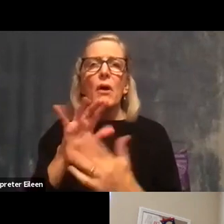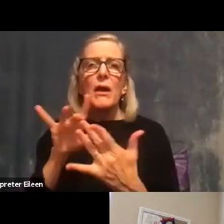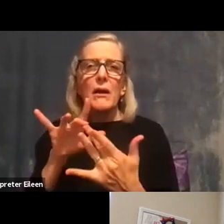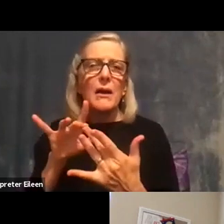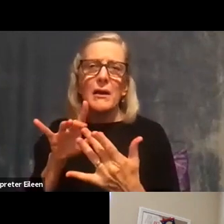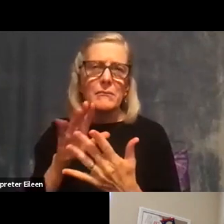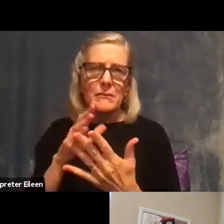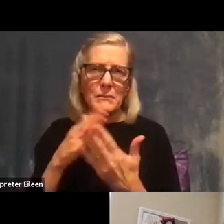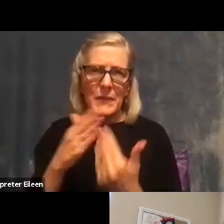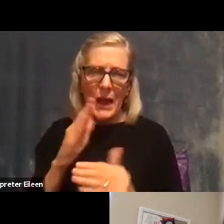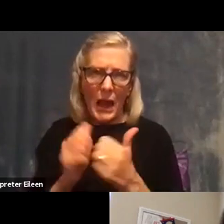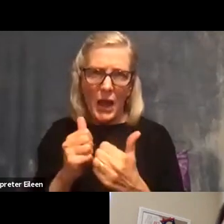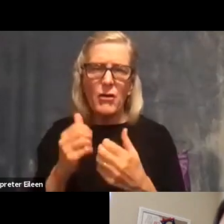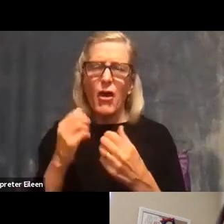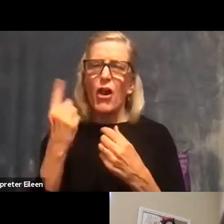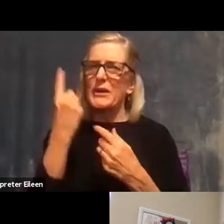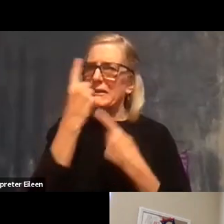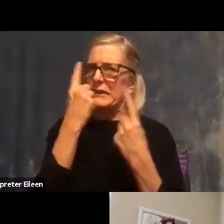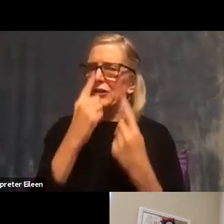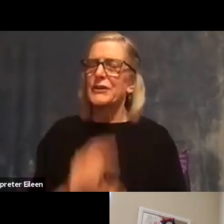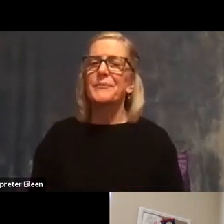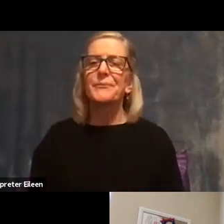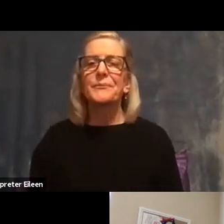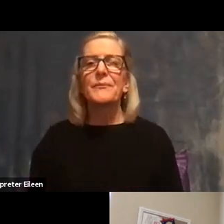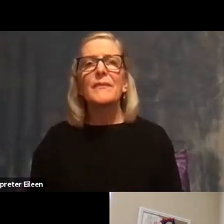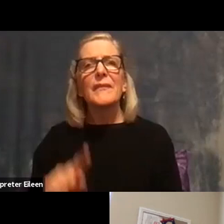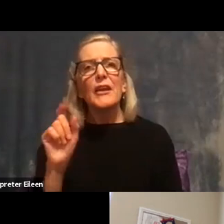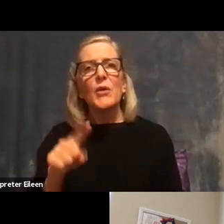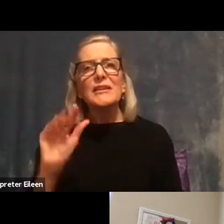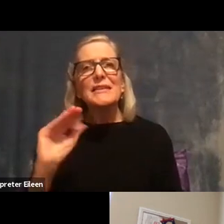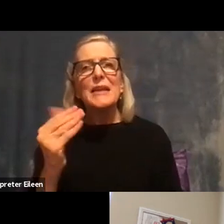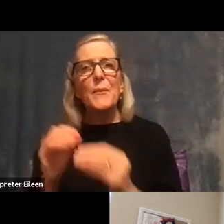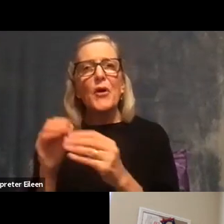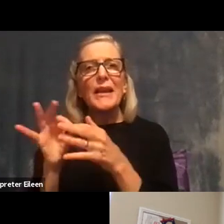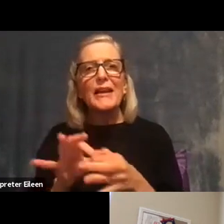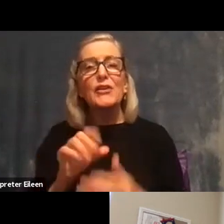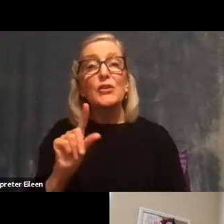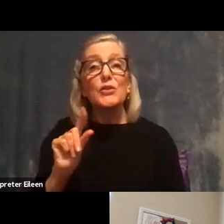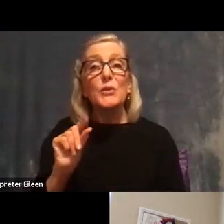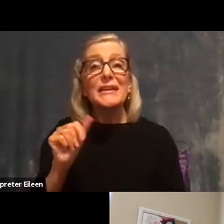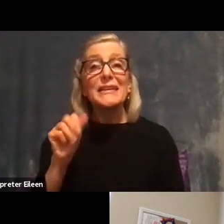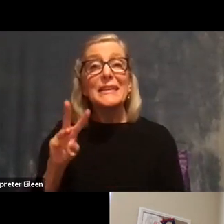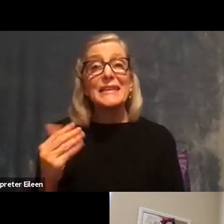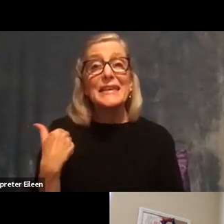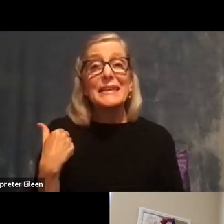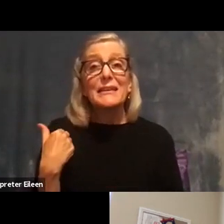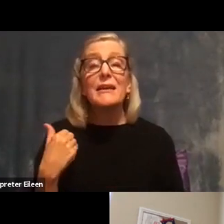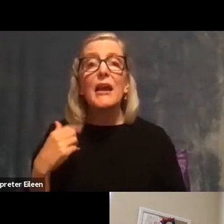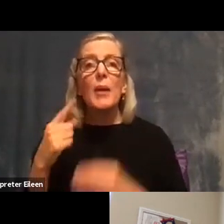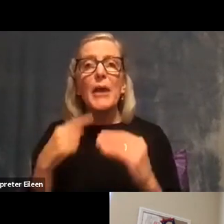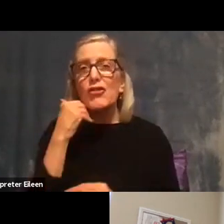The question though seems to be a little bit more related to in 2016 there are a lot of stories about shy Trump voters,